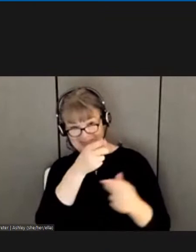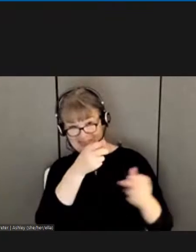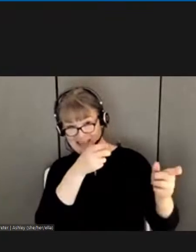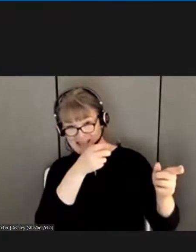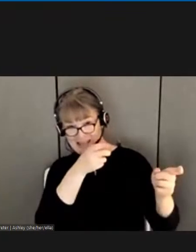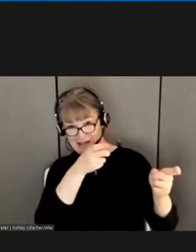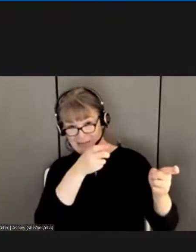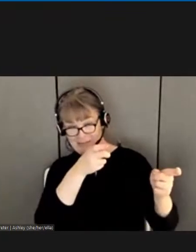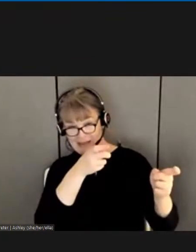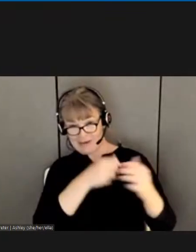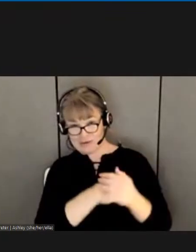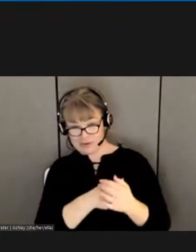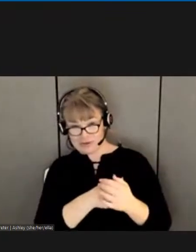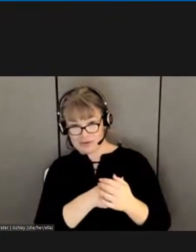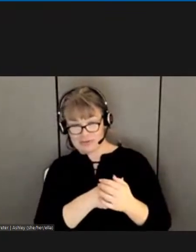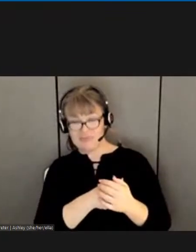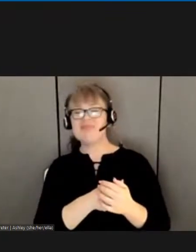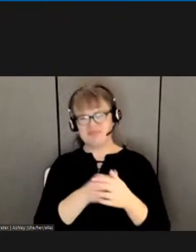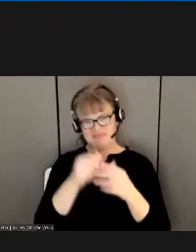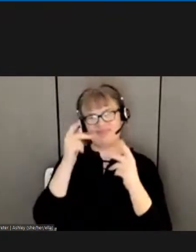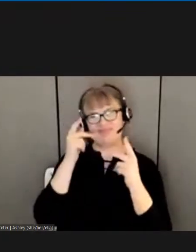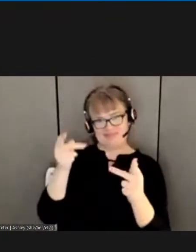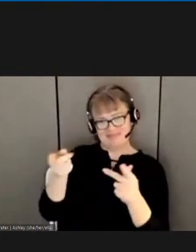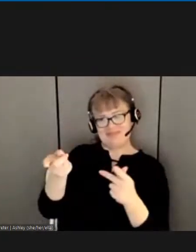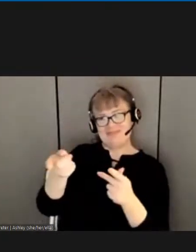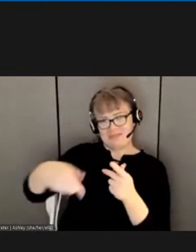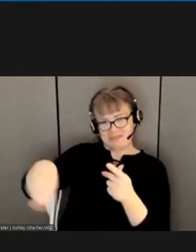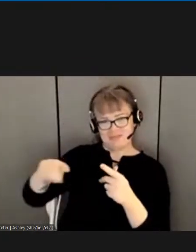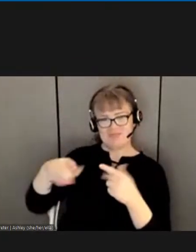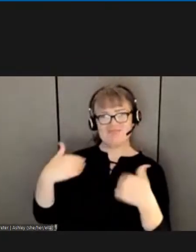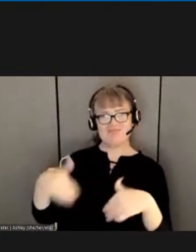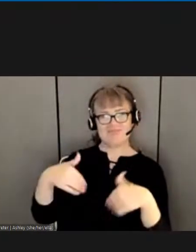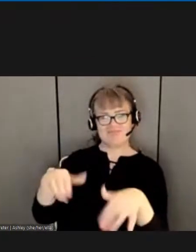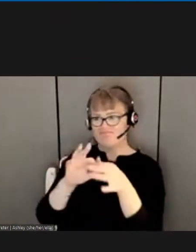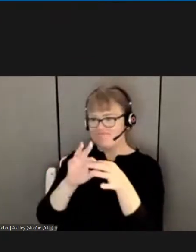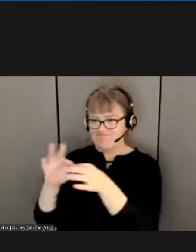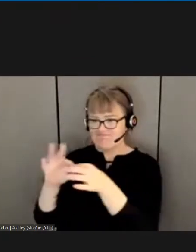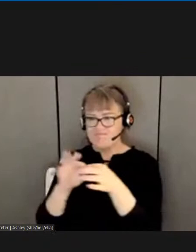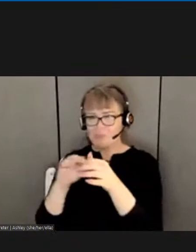with the national officers so we need your help to get you the contract you deserve